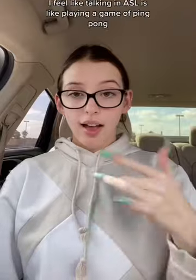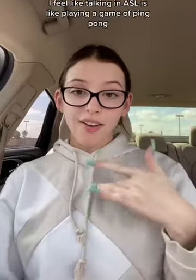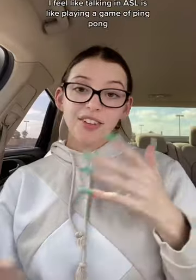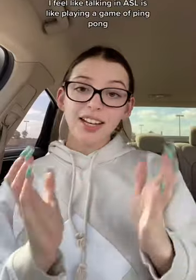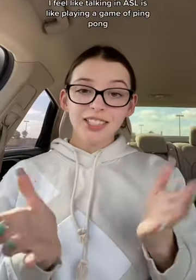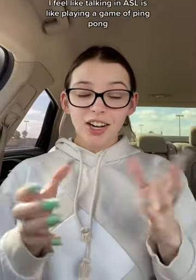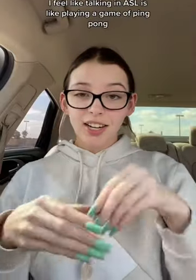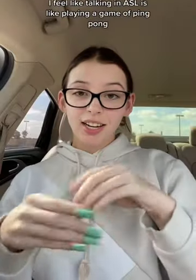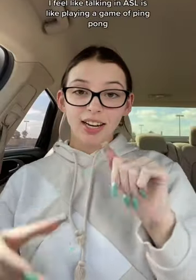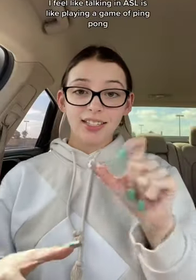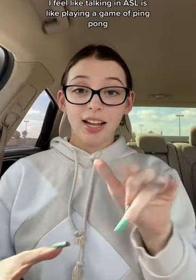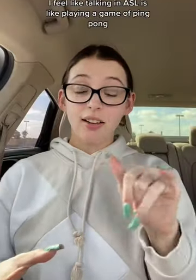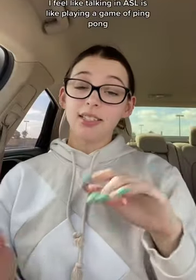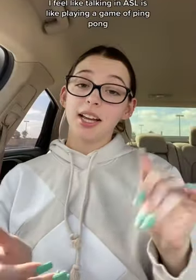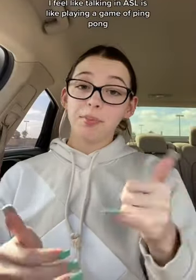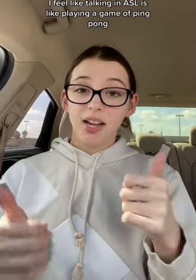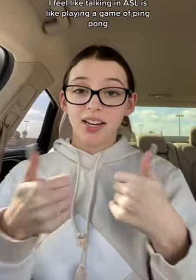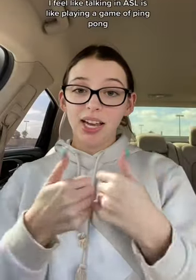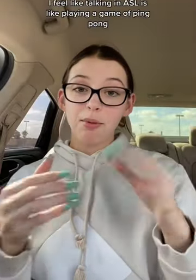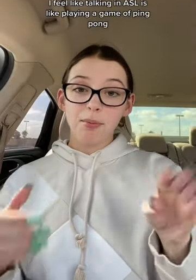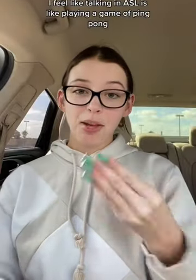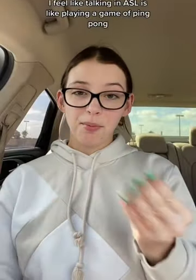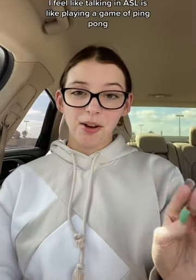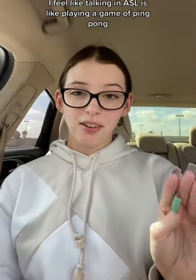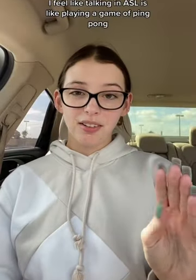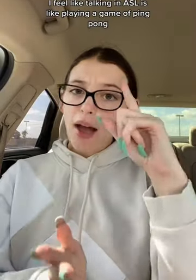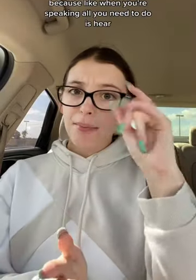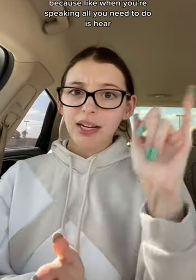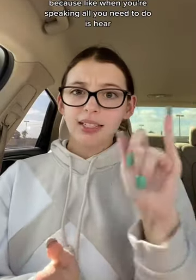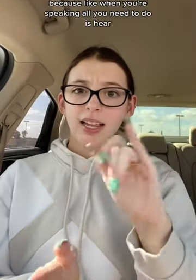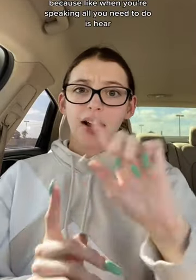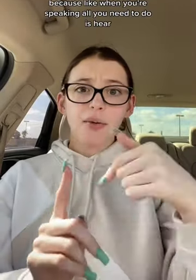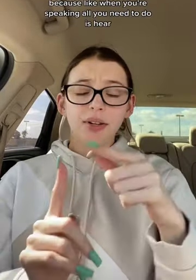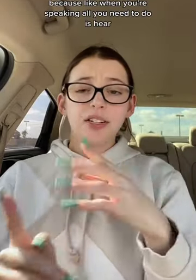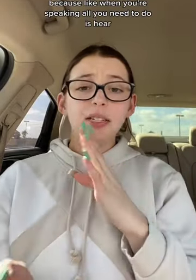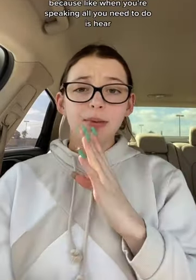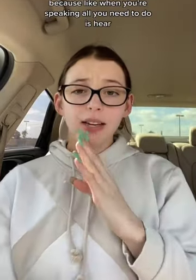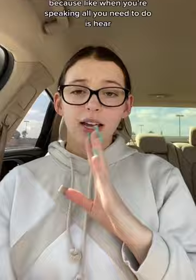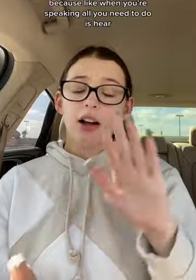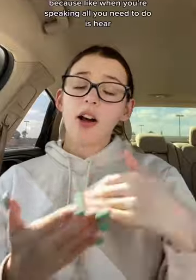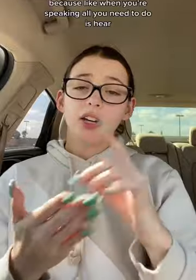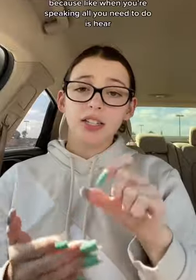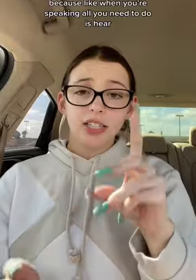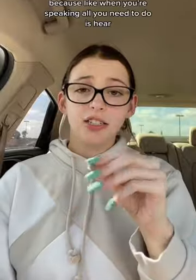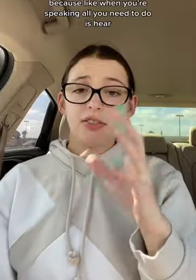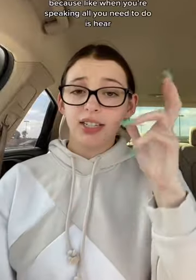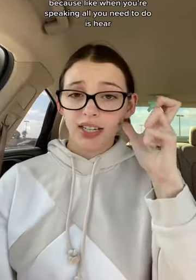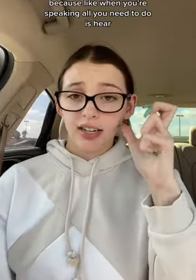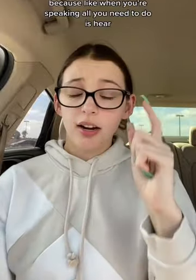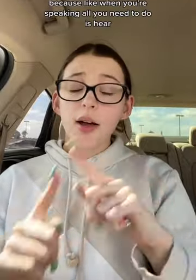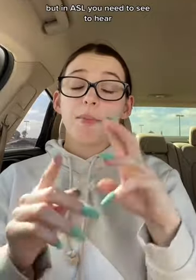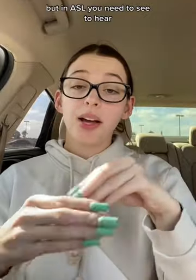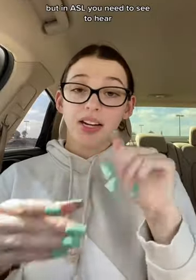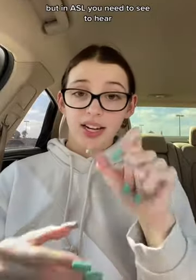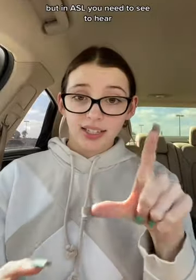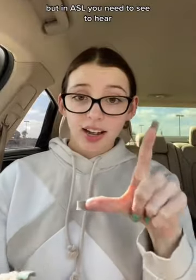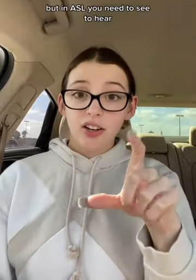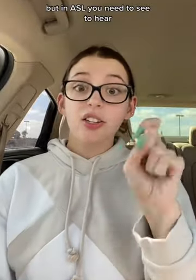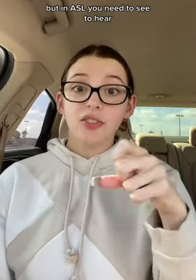I feel like talking in ASL is like playing a game of ping pong because like when you're speaking all you need to do is hear but in ASL you need